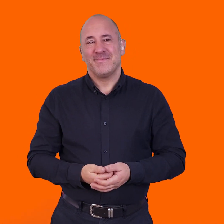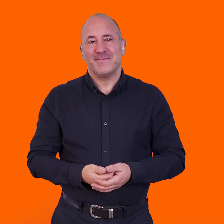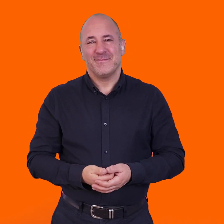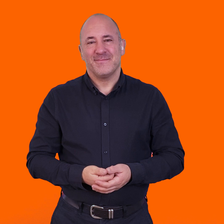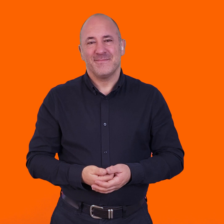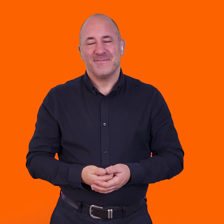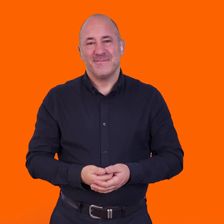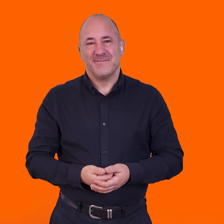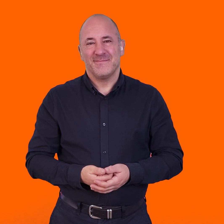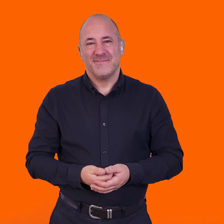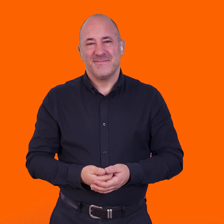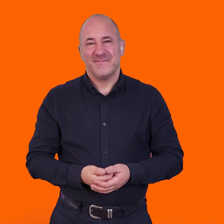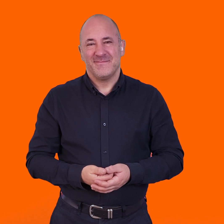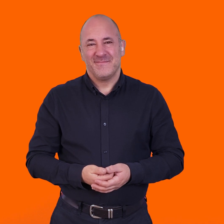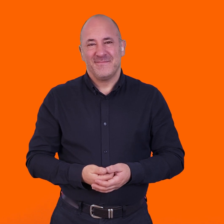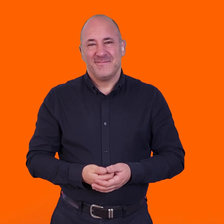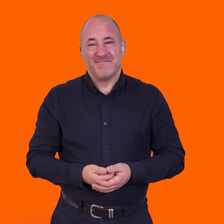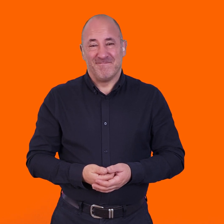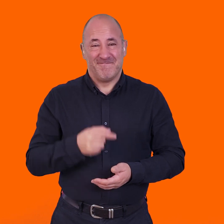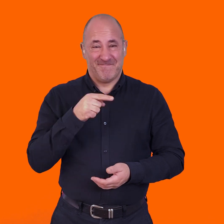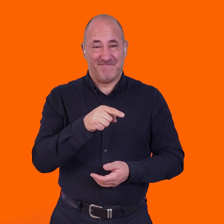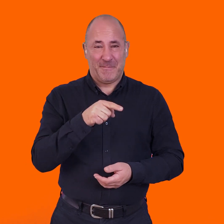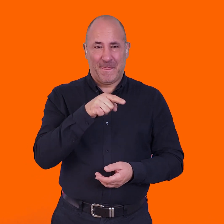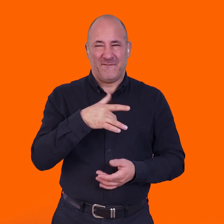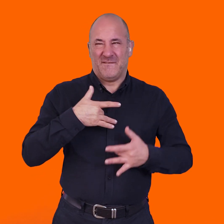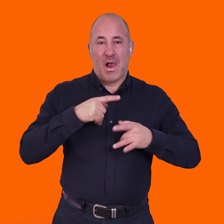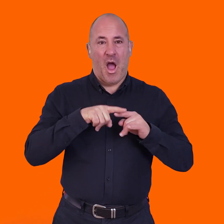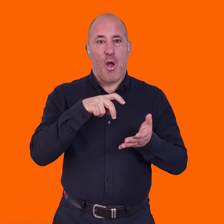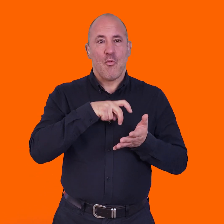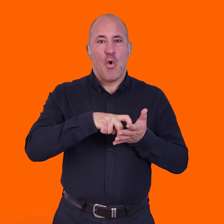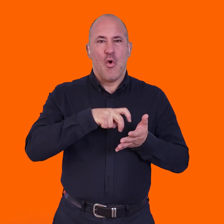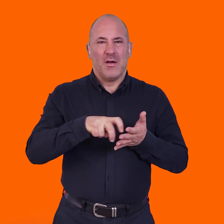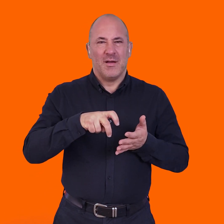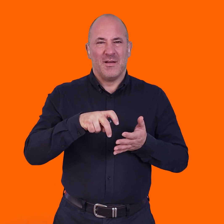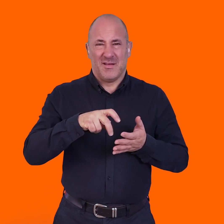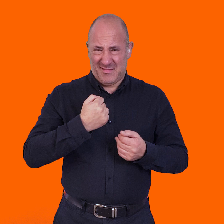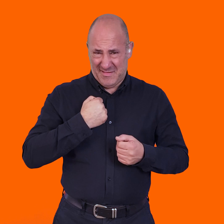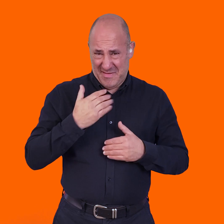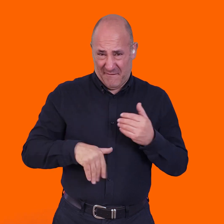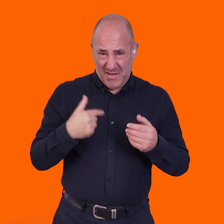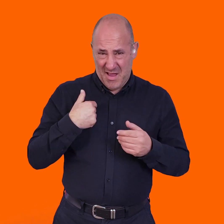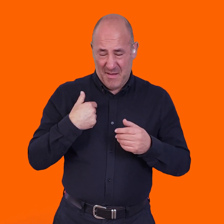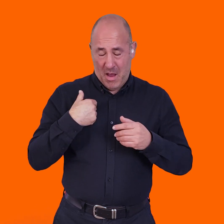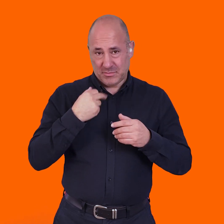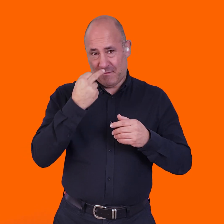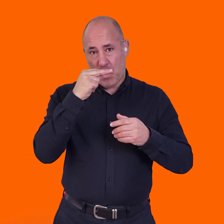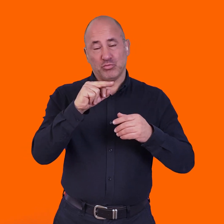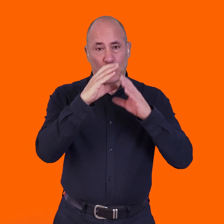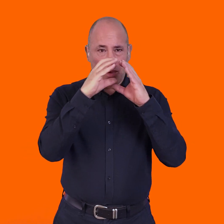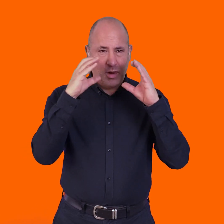you know. So, and, you know, just that walking, that sensation of walking even, which isn't anything I do